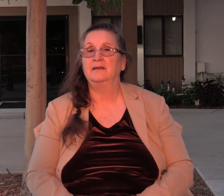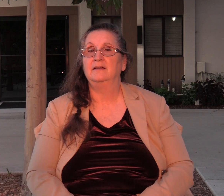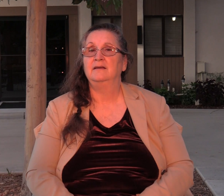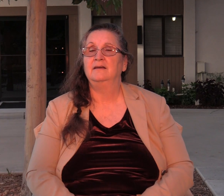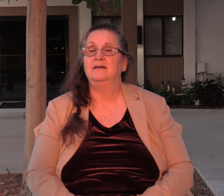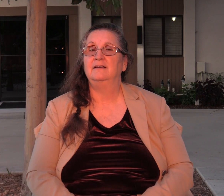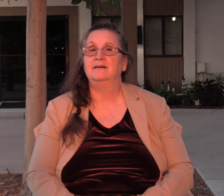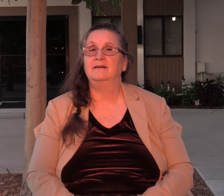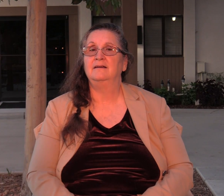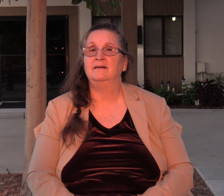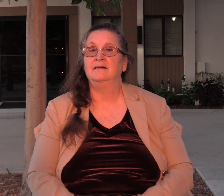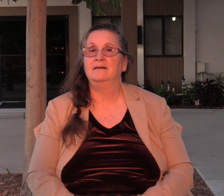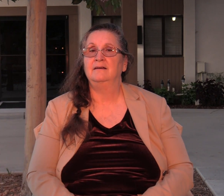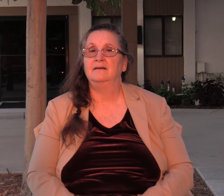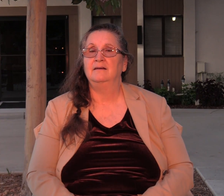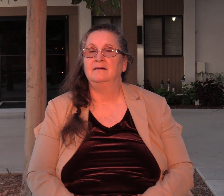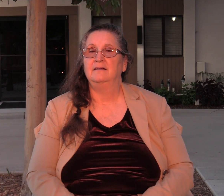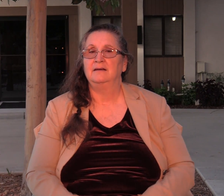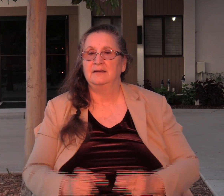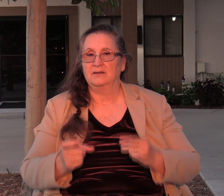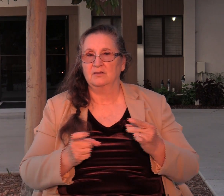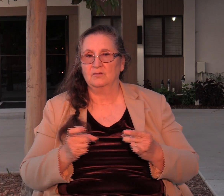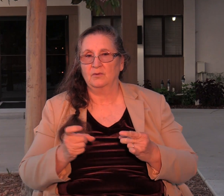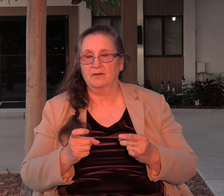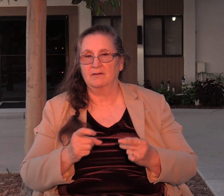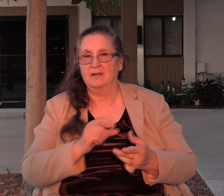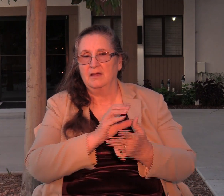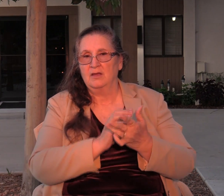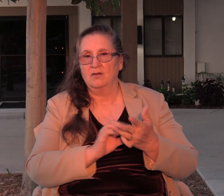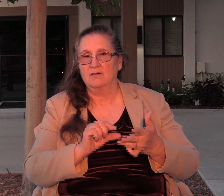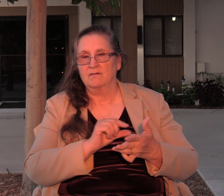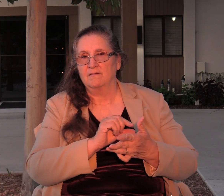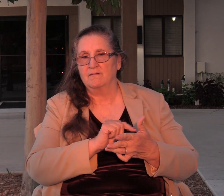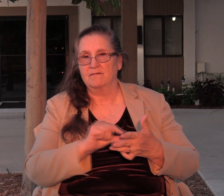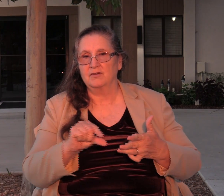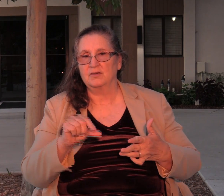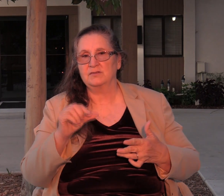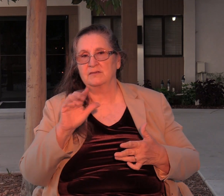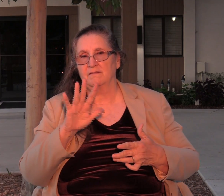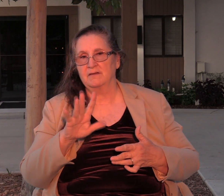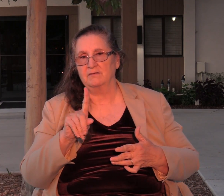and it was described to us in verse 51 as a strong tower